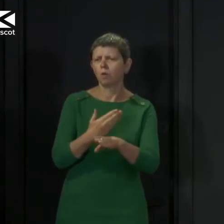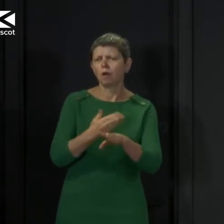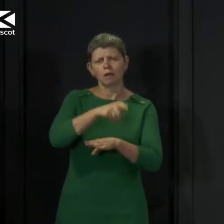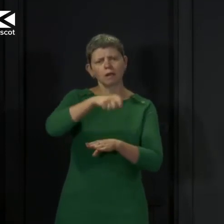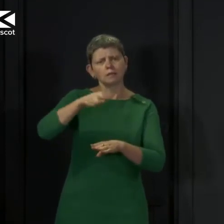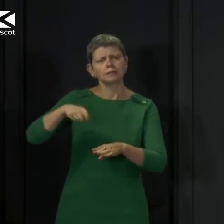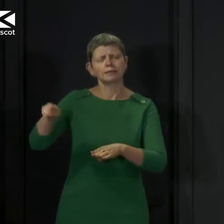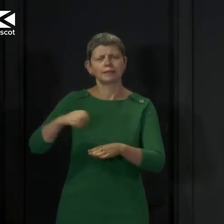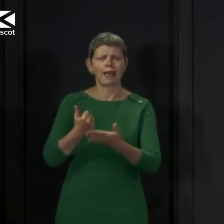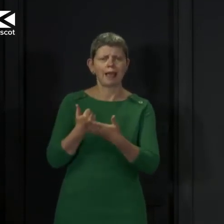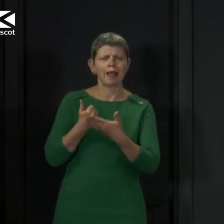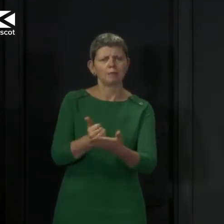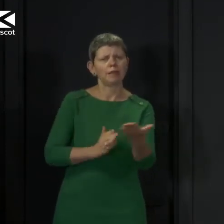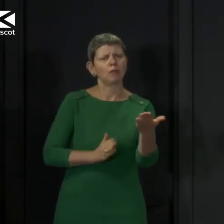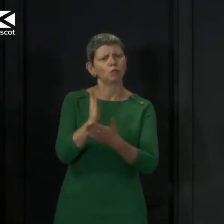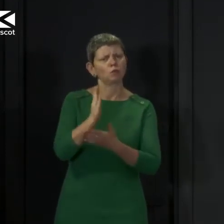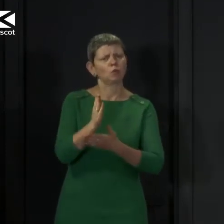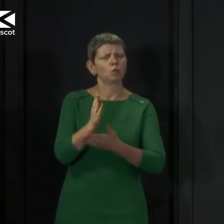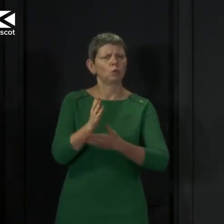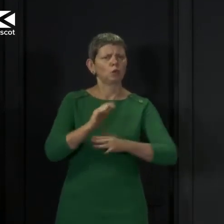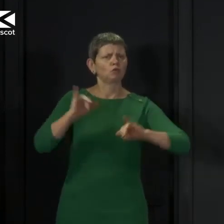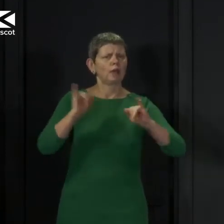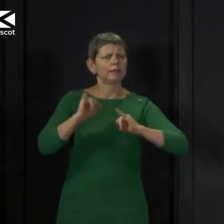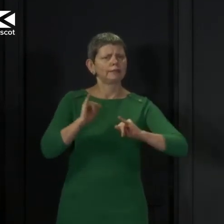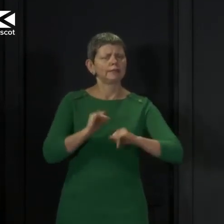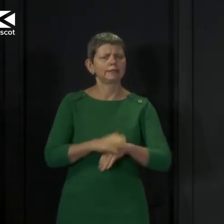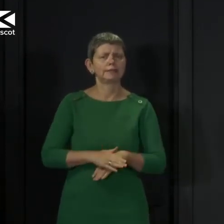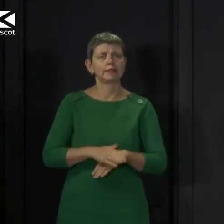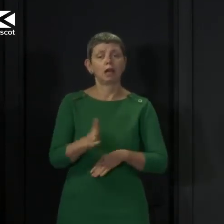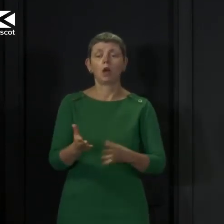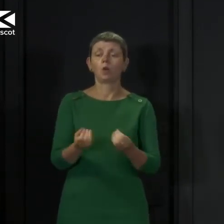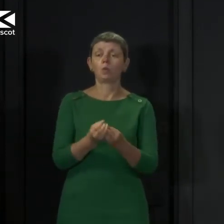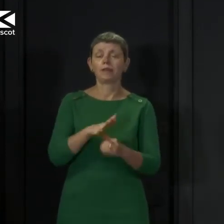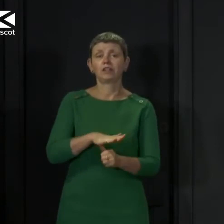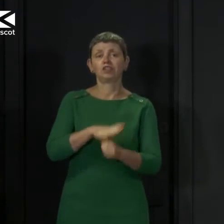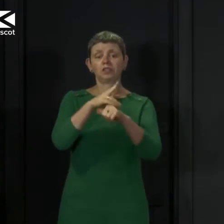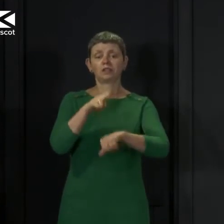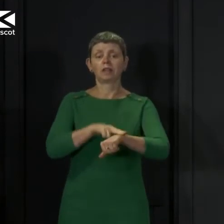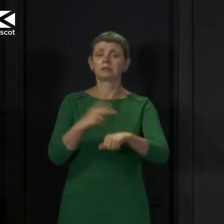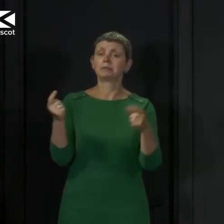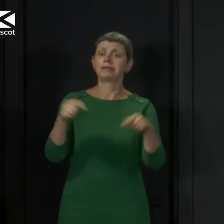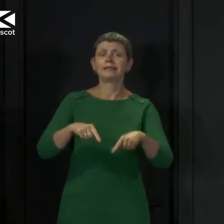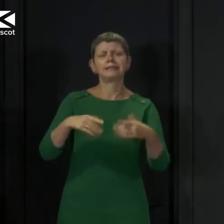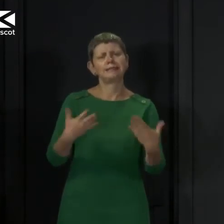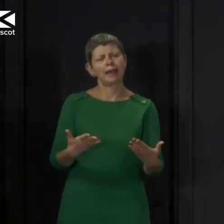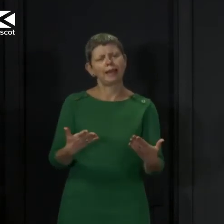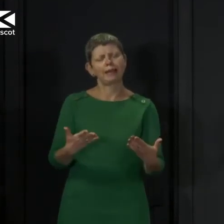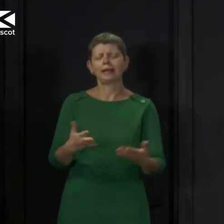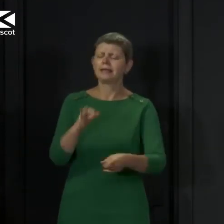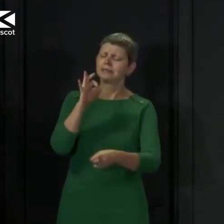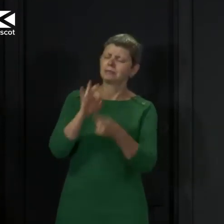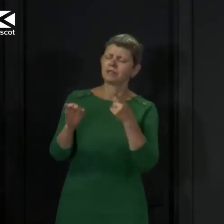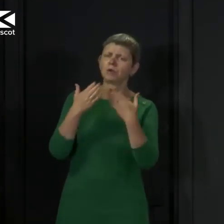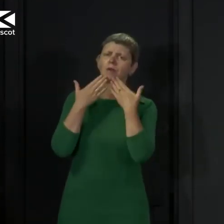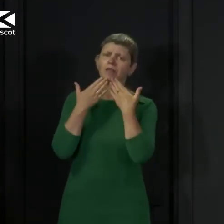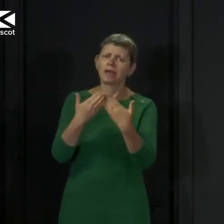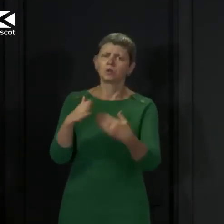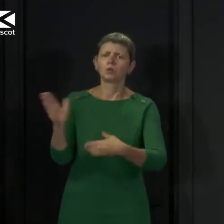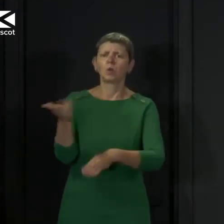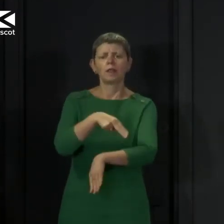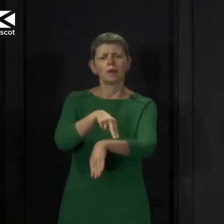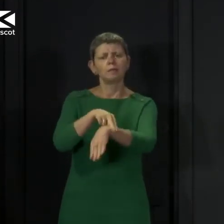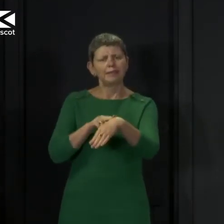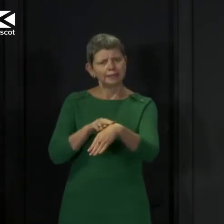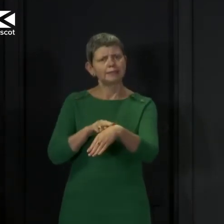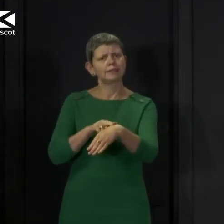crisis, and with the Chief Constable here today, I want to take the opportunity to say a special thank you again to our police officers and staff. They